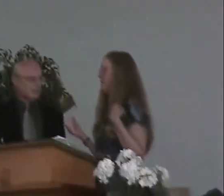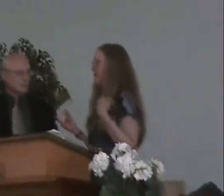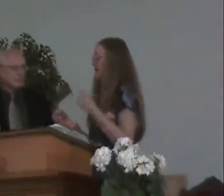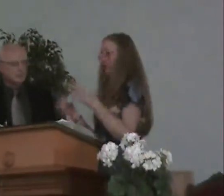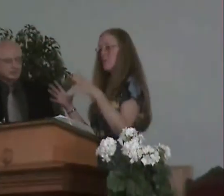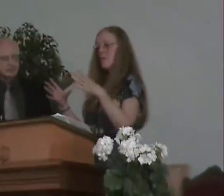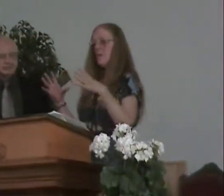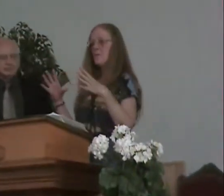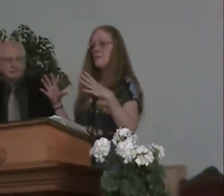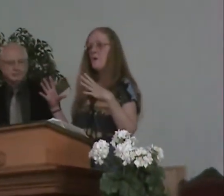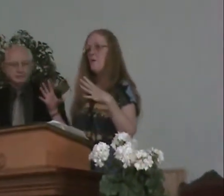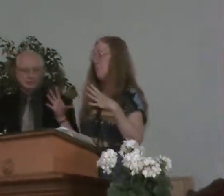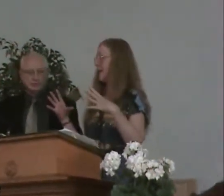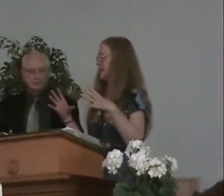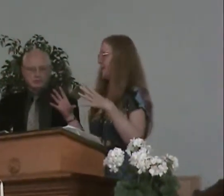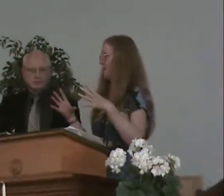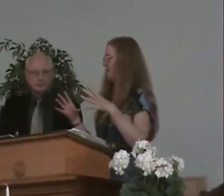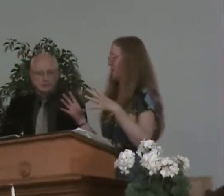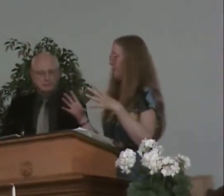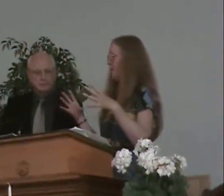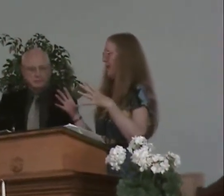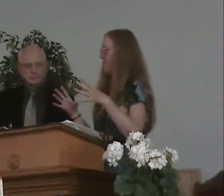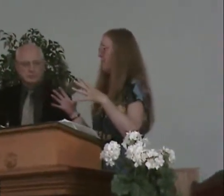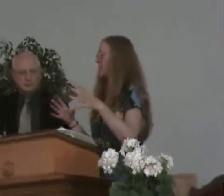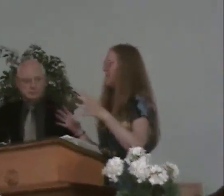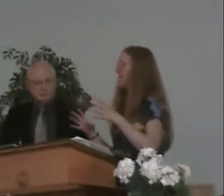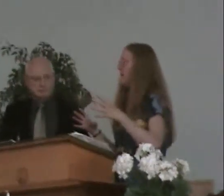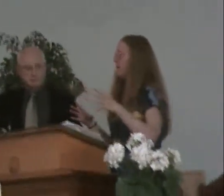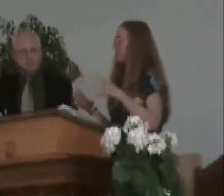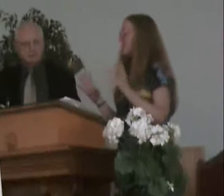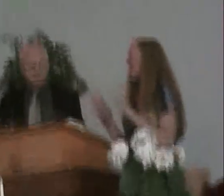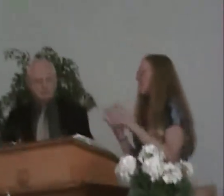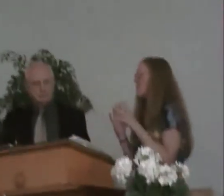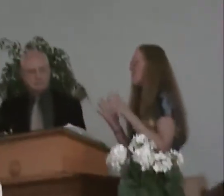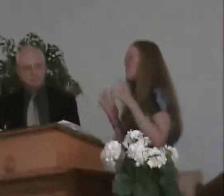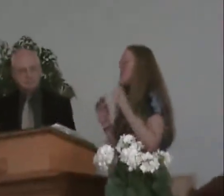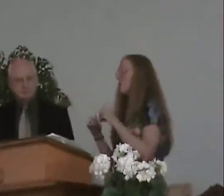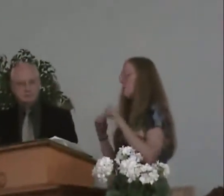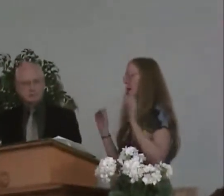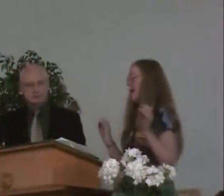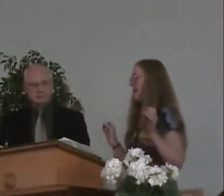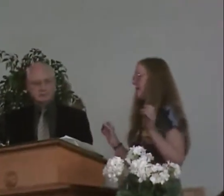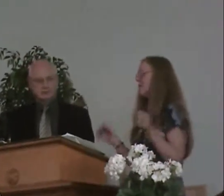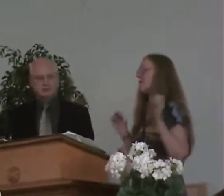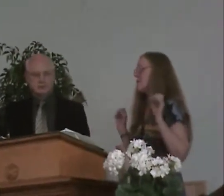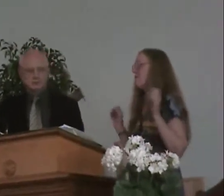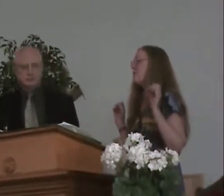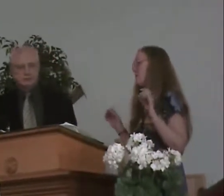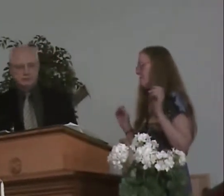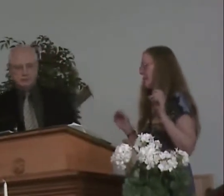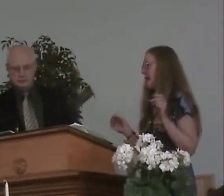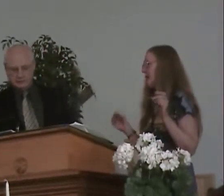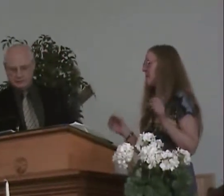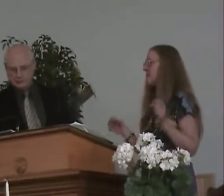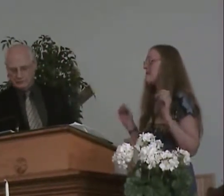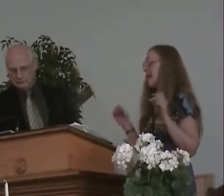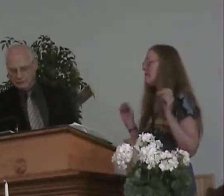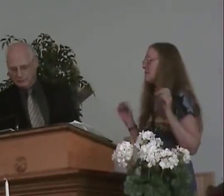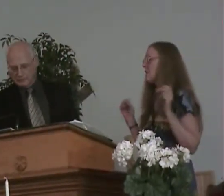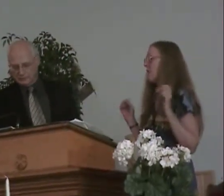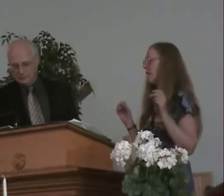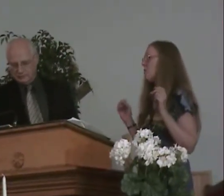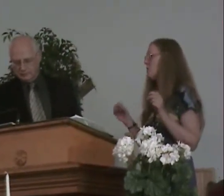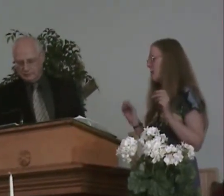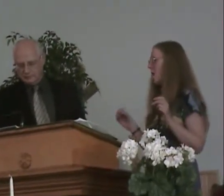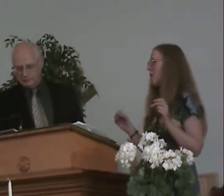earthquake, and that was a little small place. The earthquake happened. So, is going to be worldwide. This is going to be from God, because